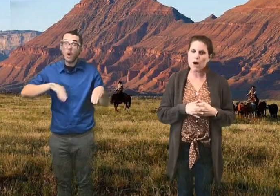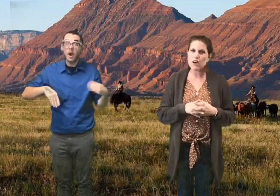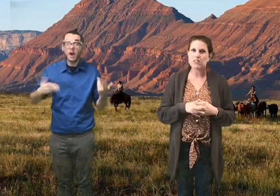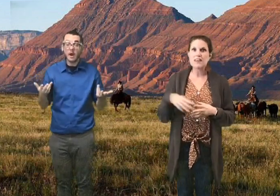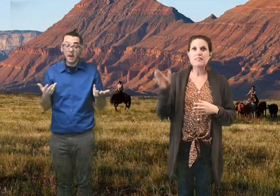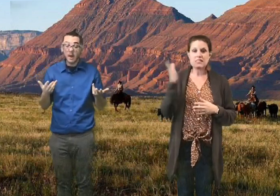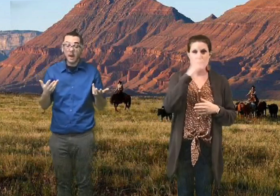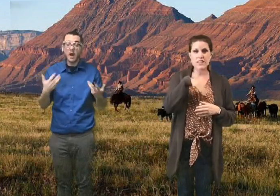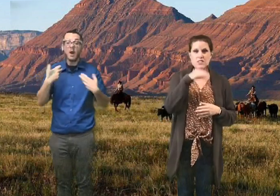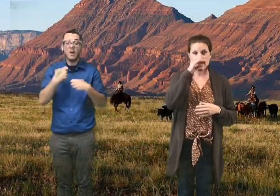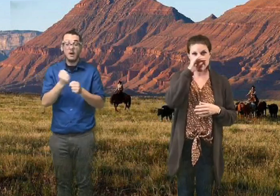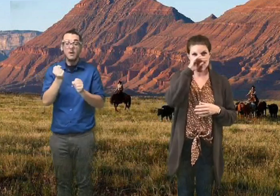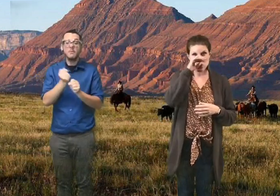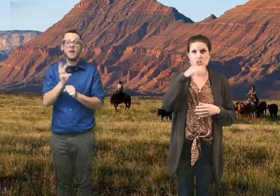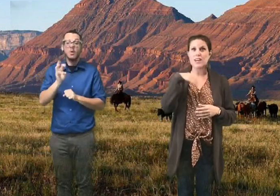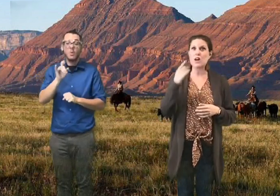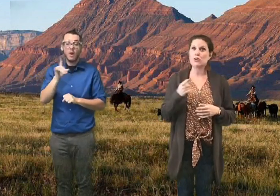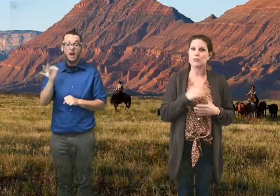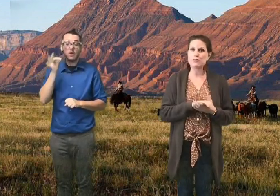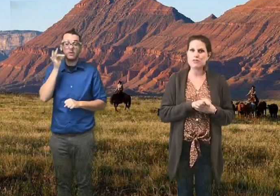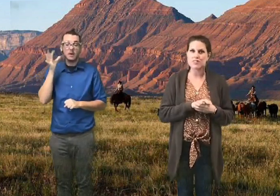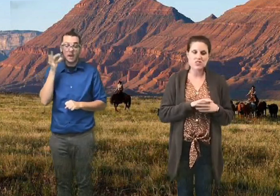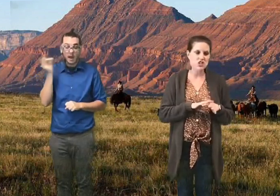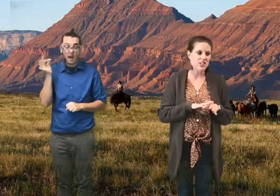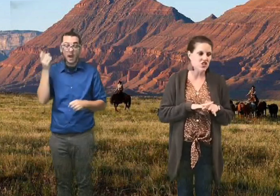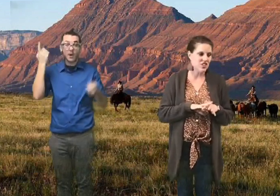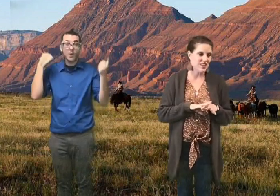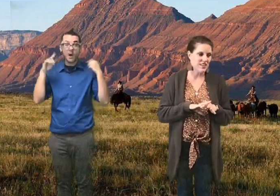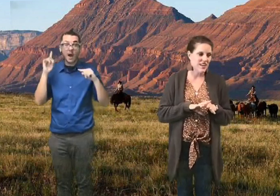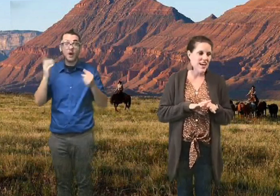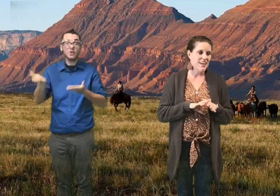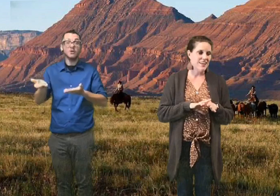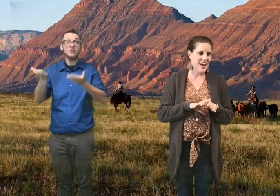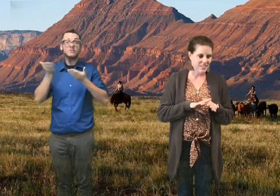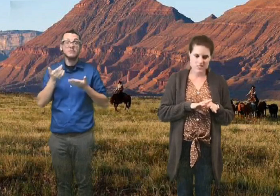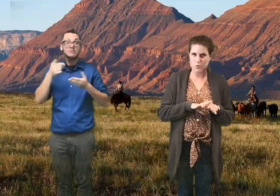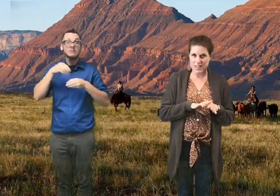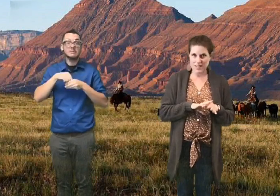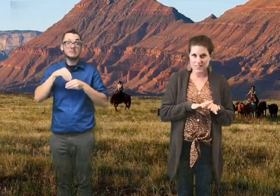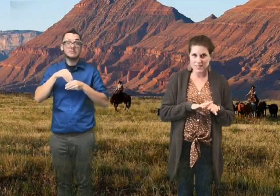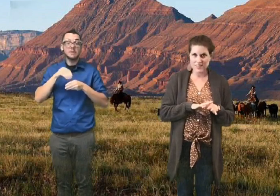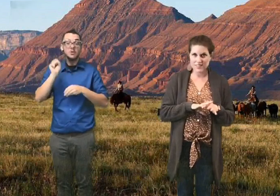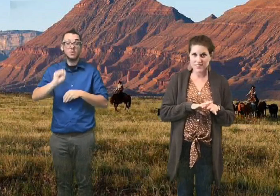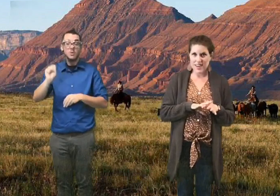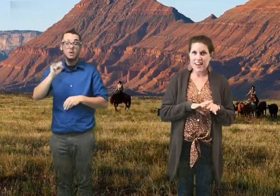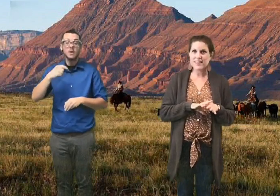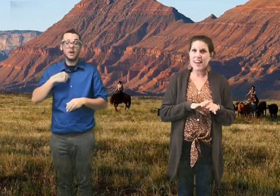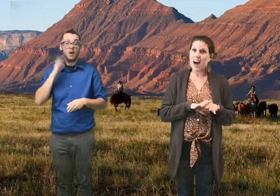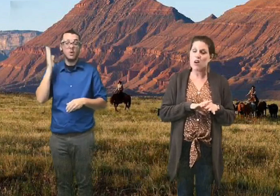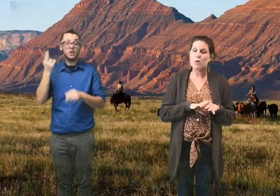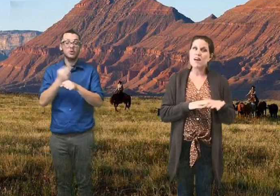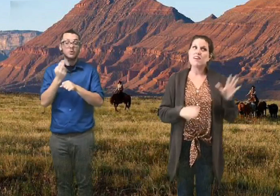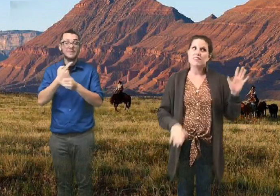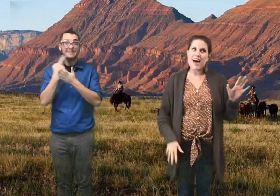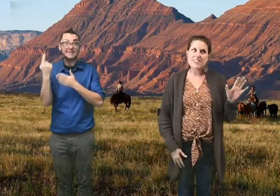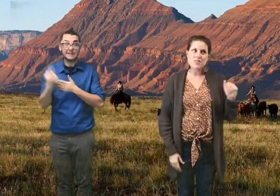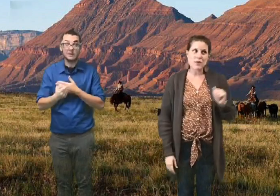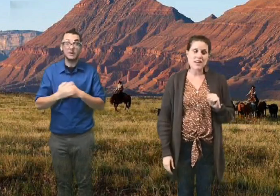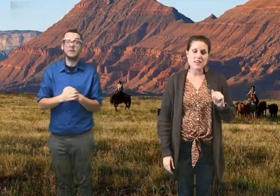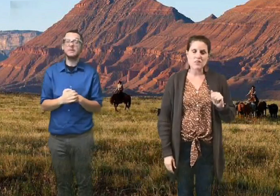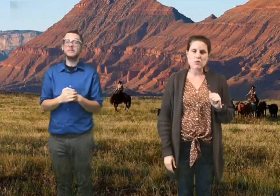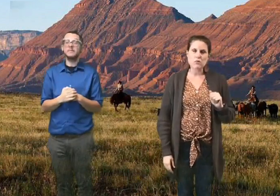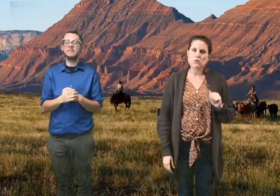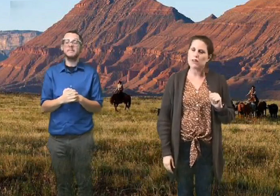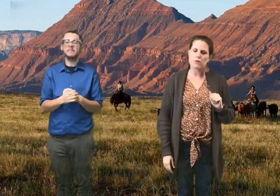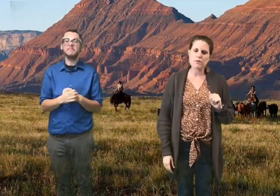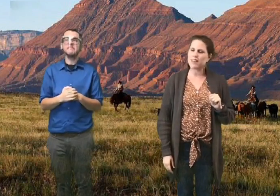wildcat wild, submit it to me in Skoology and I'll use your suggestion next week. Now, last